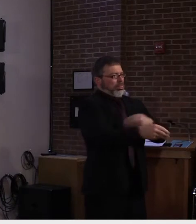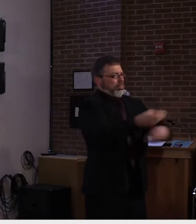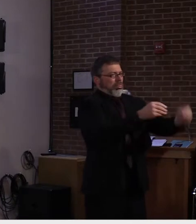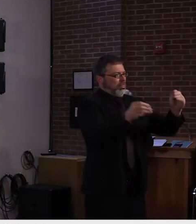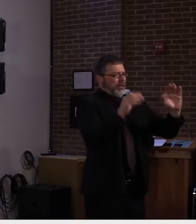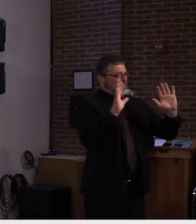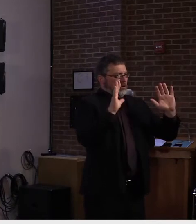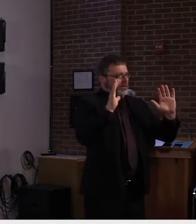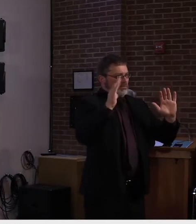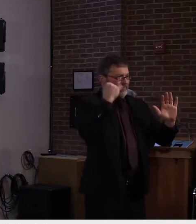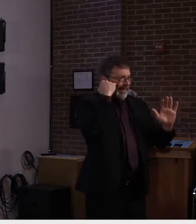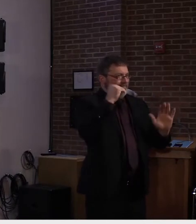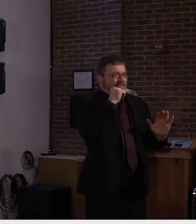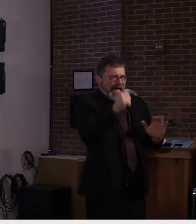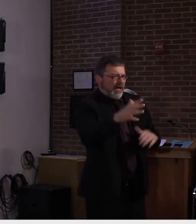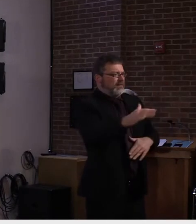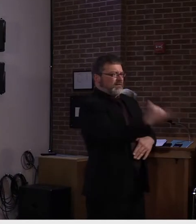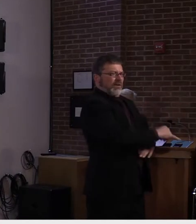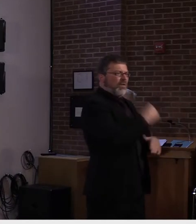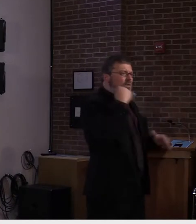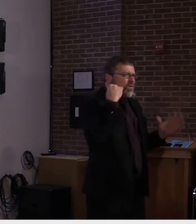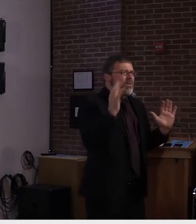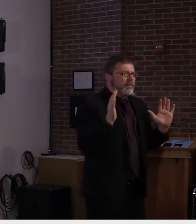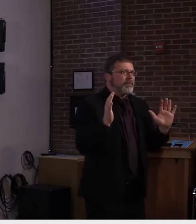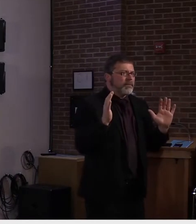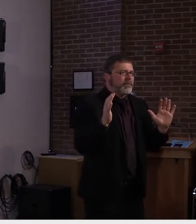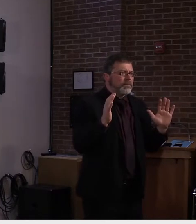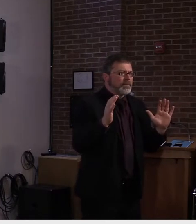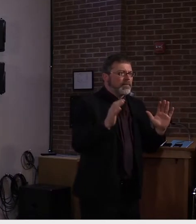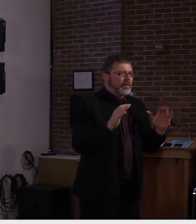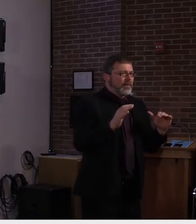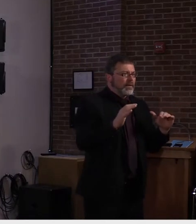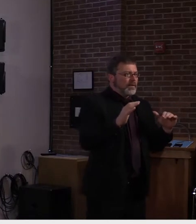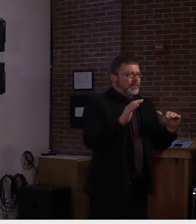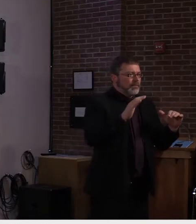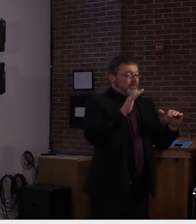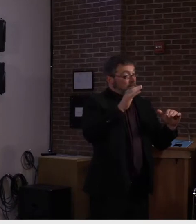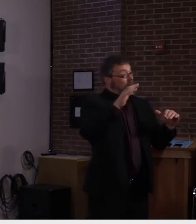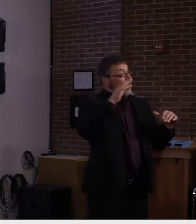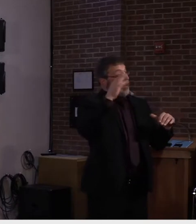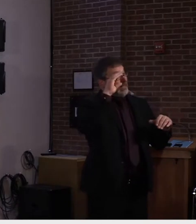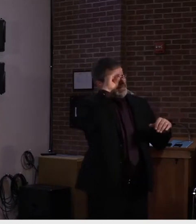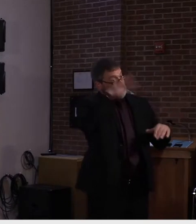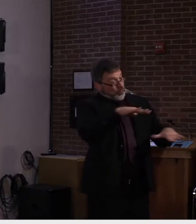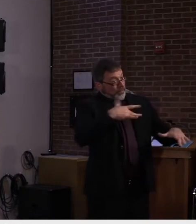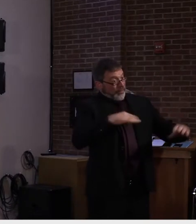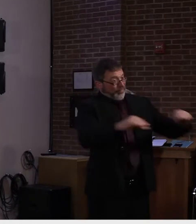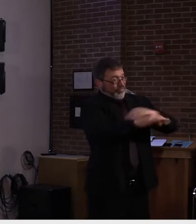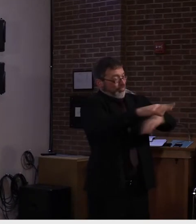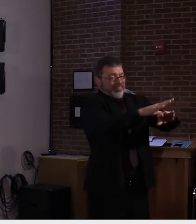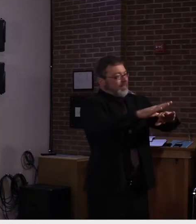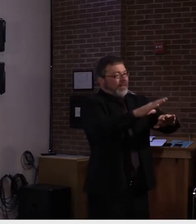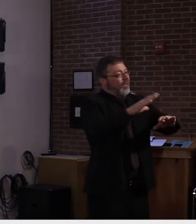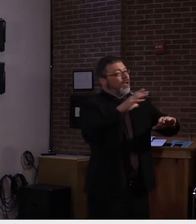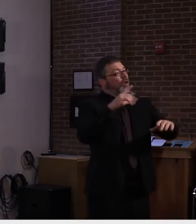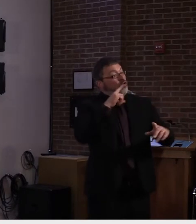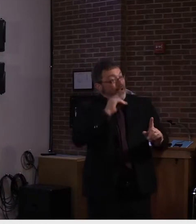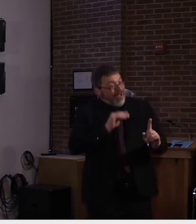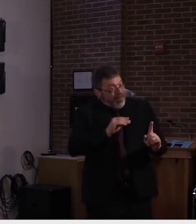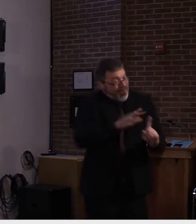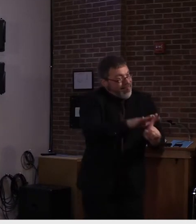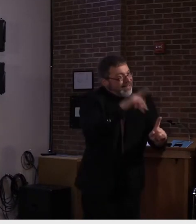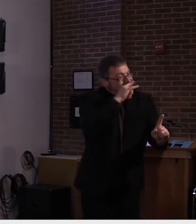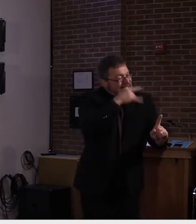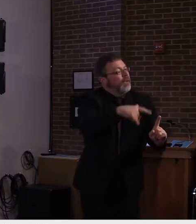index case in an affected family, not the child. And that studies from around the world have not shown